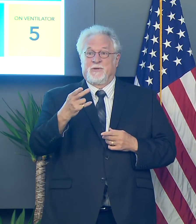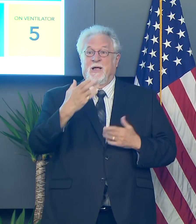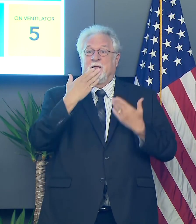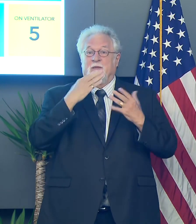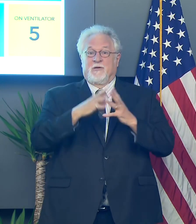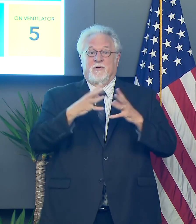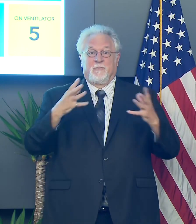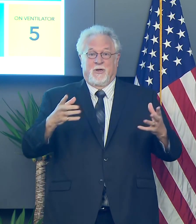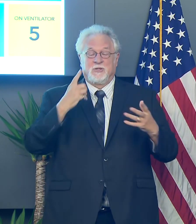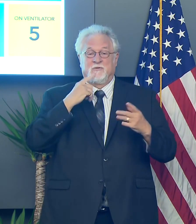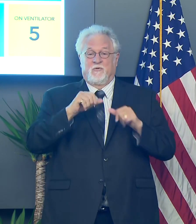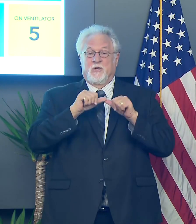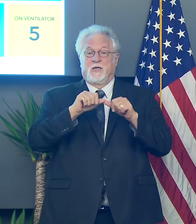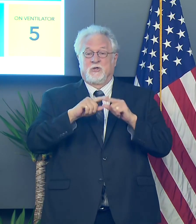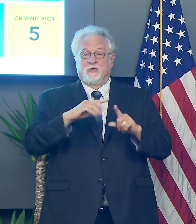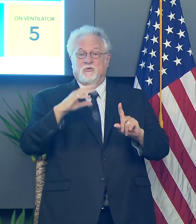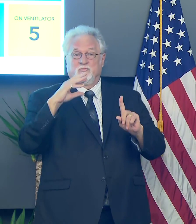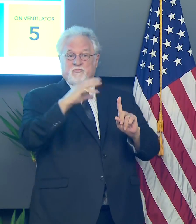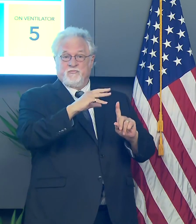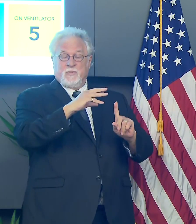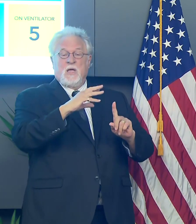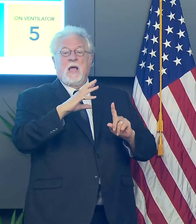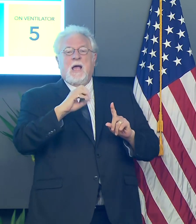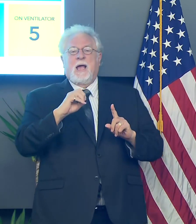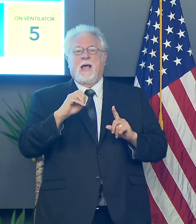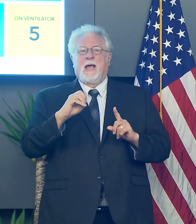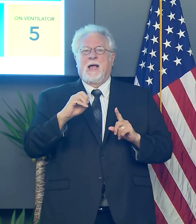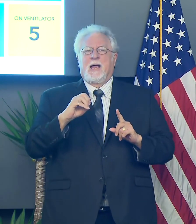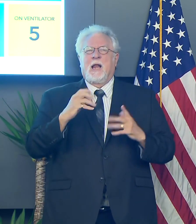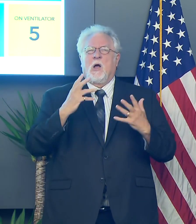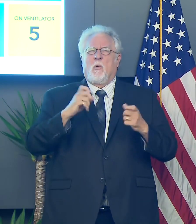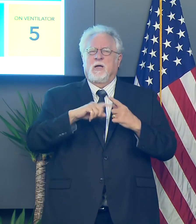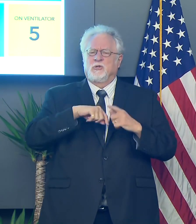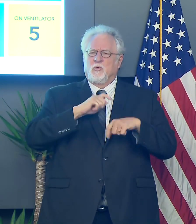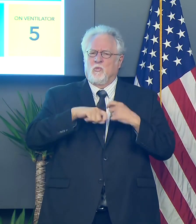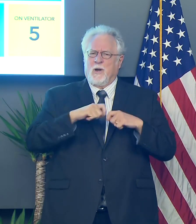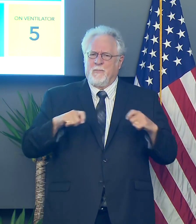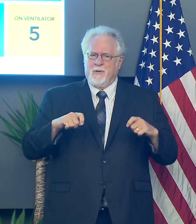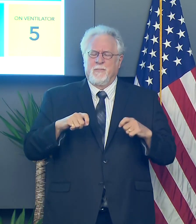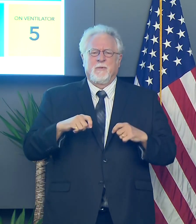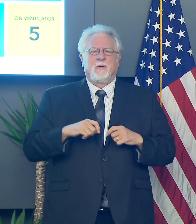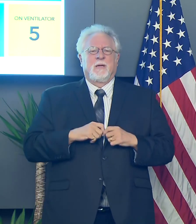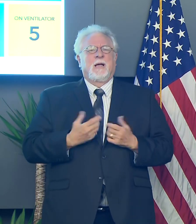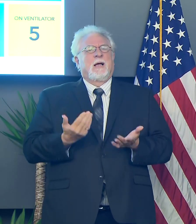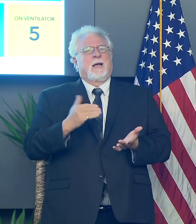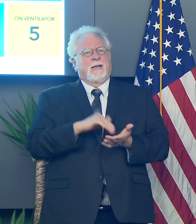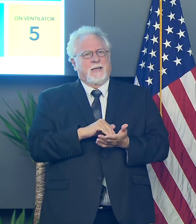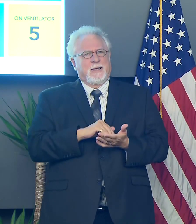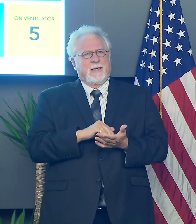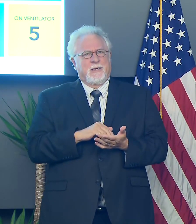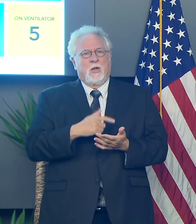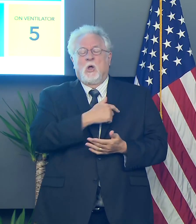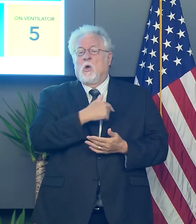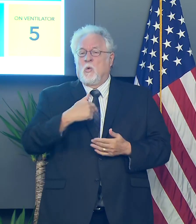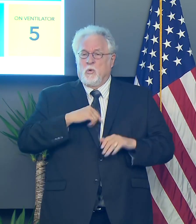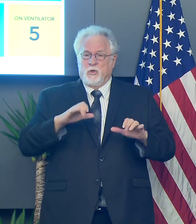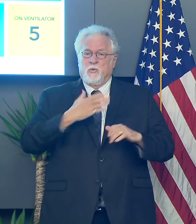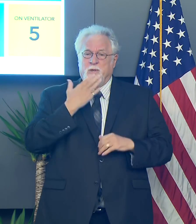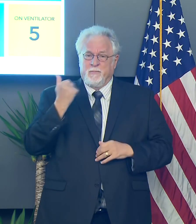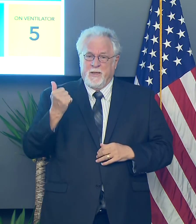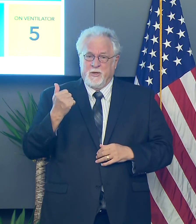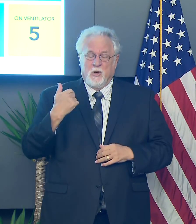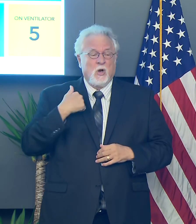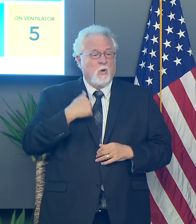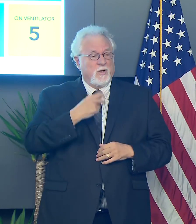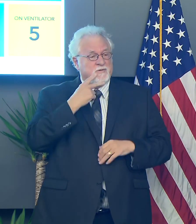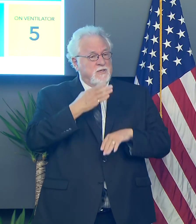uh, thank you very much for continuing to cover this. And I do just want to wrap up by, again, stating we are doing better. We've seen